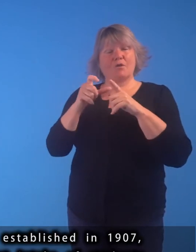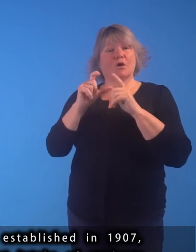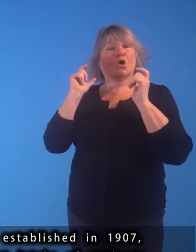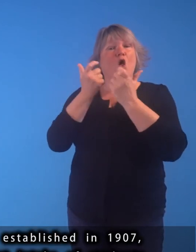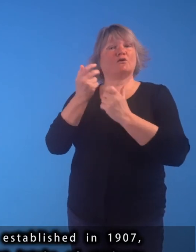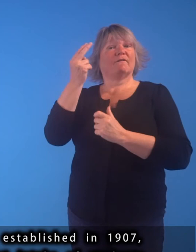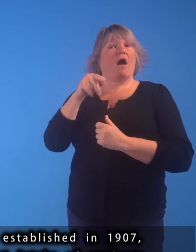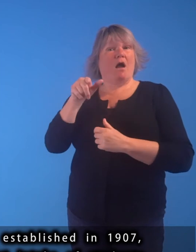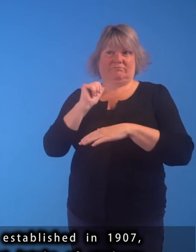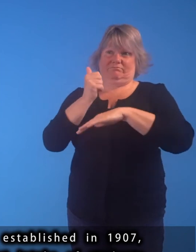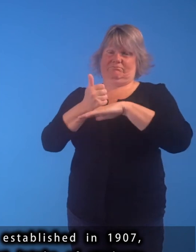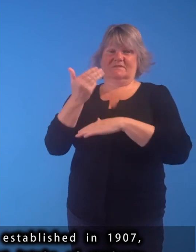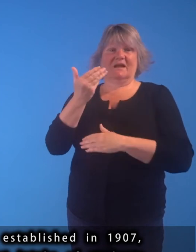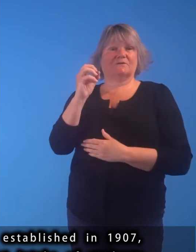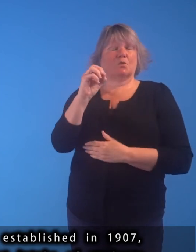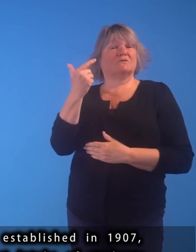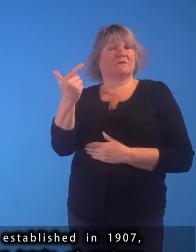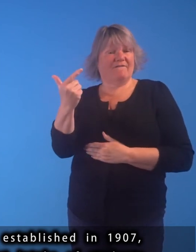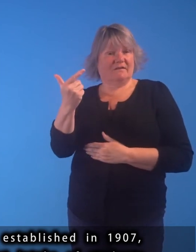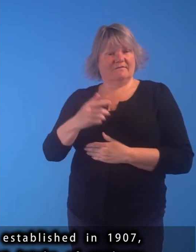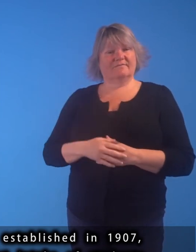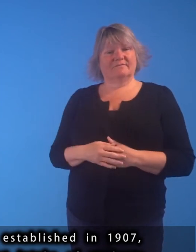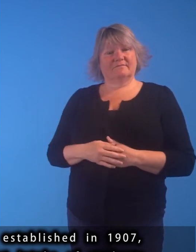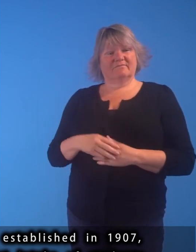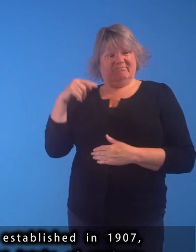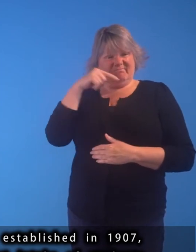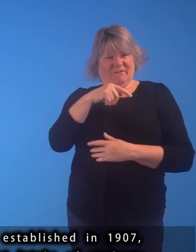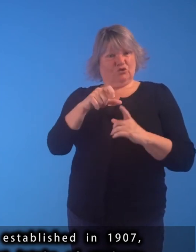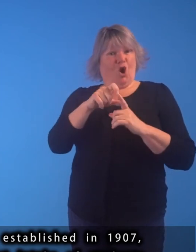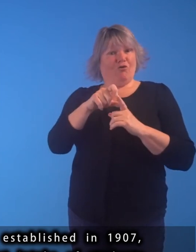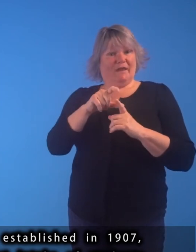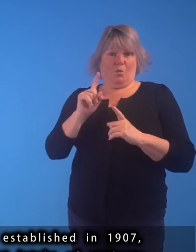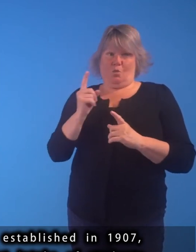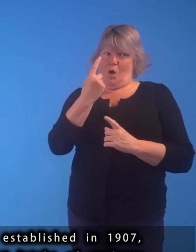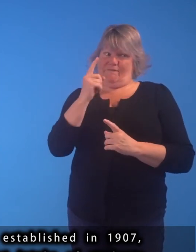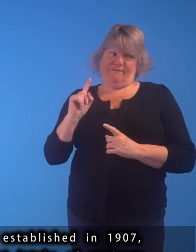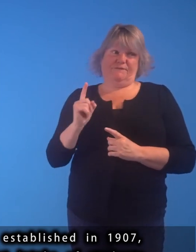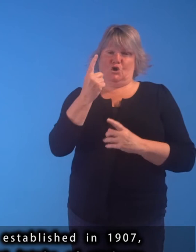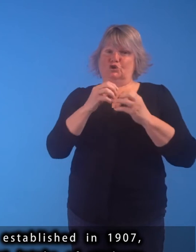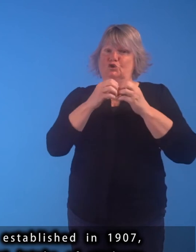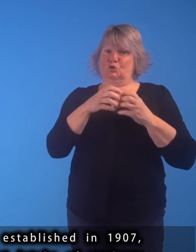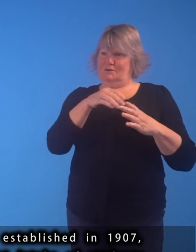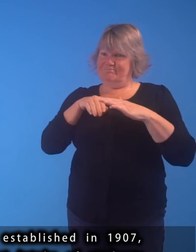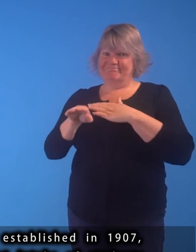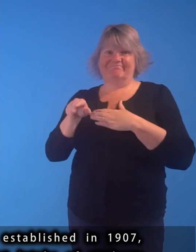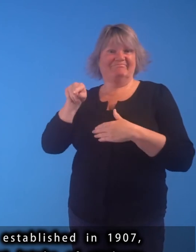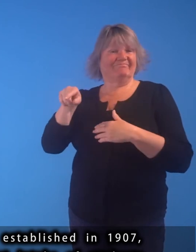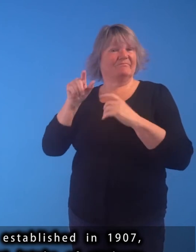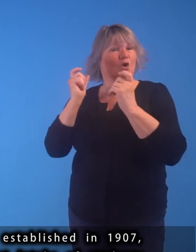When Edinburgh College of Art was established in 1907, Dorothy Johnstone was among the first intake of students,